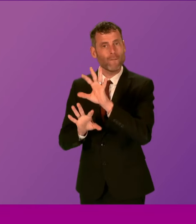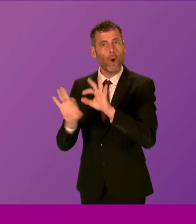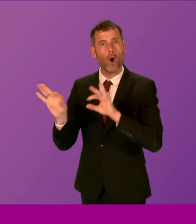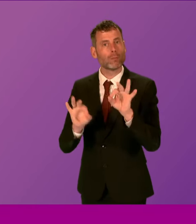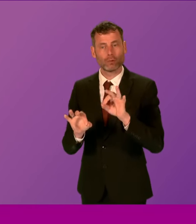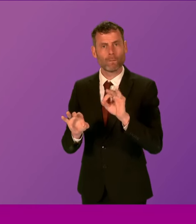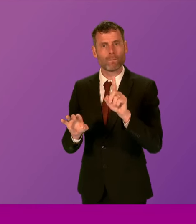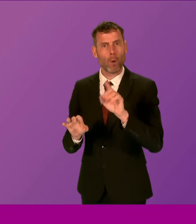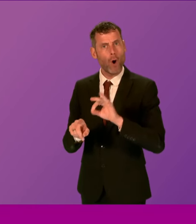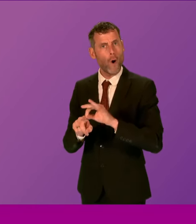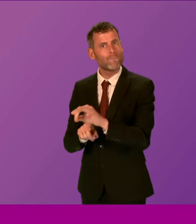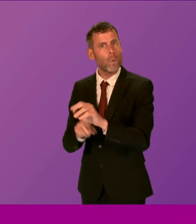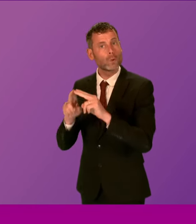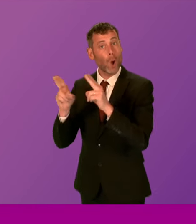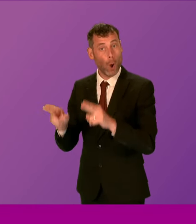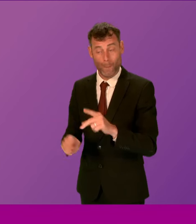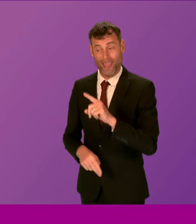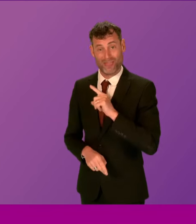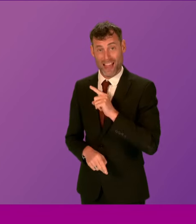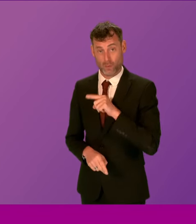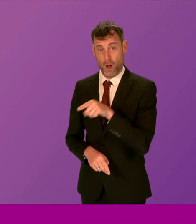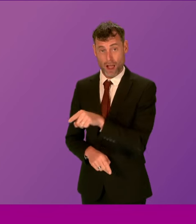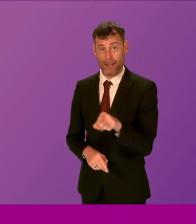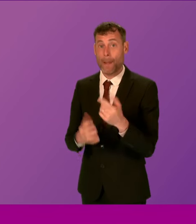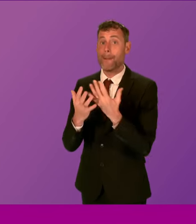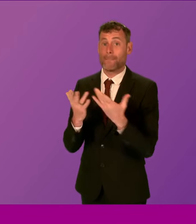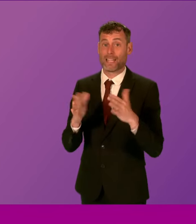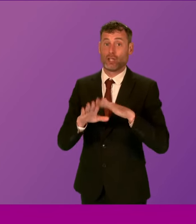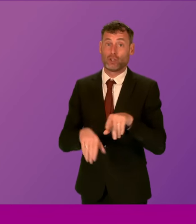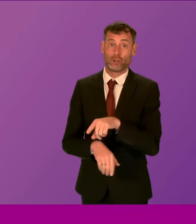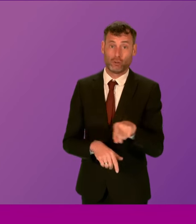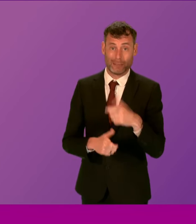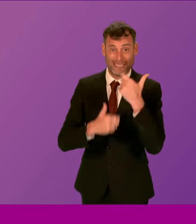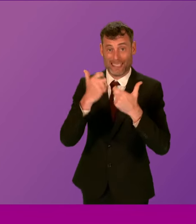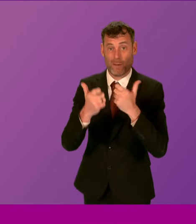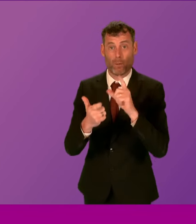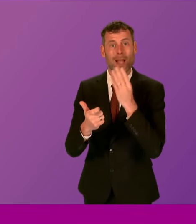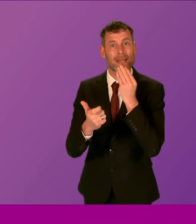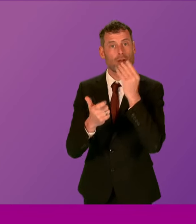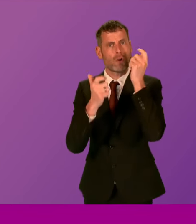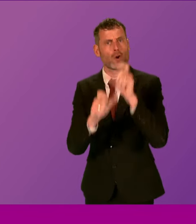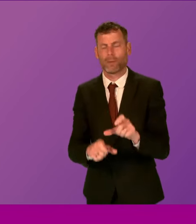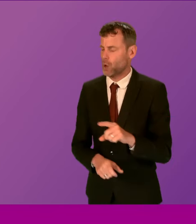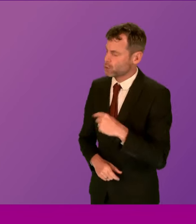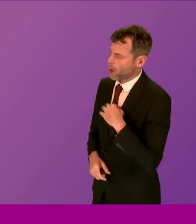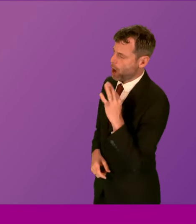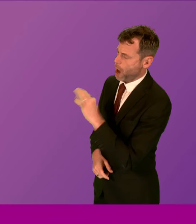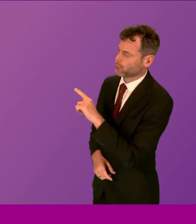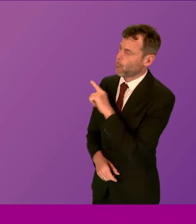partly to blame for the rise in the number of children seeking temporary accommodation. So can I ask the First Minister, why did he vote for a